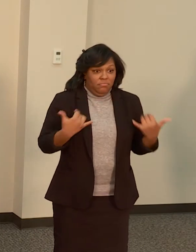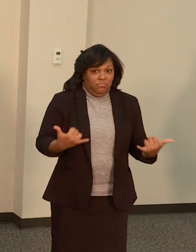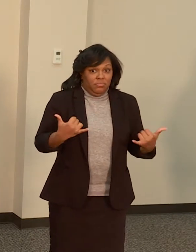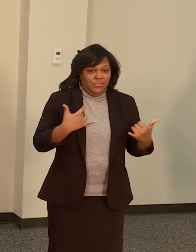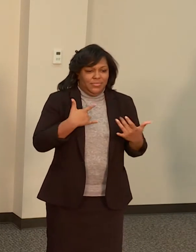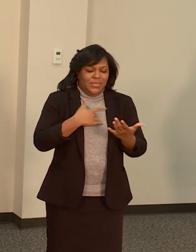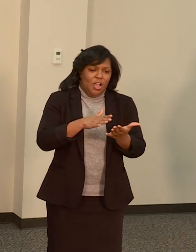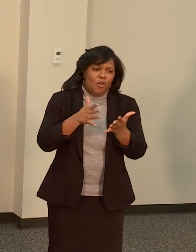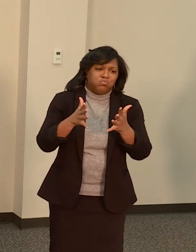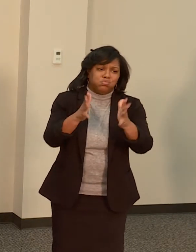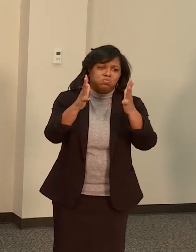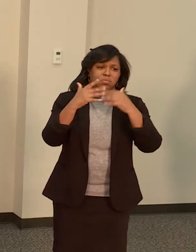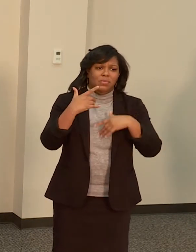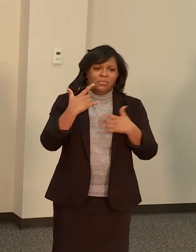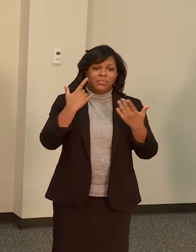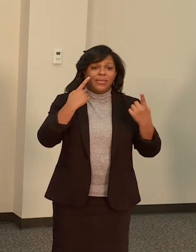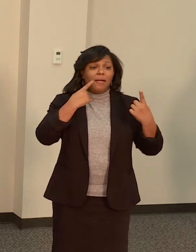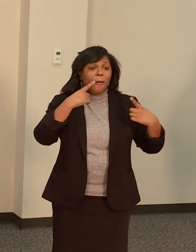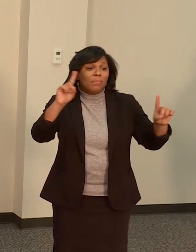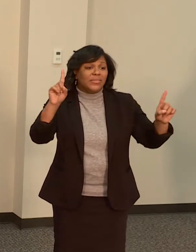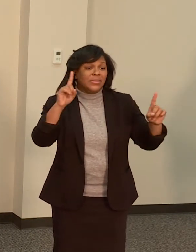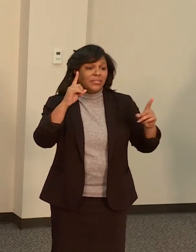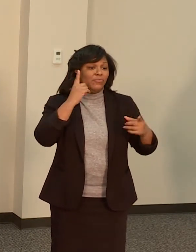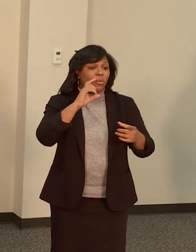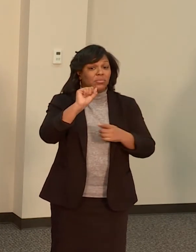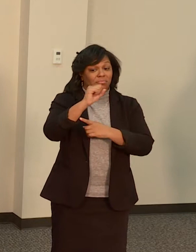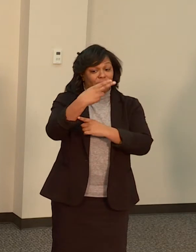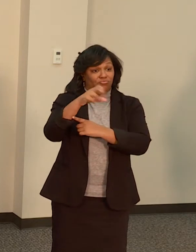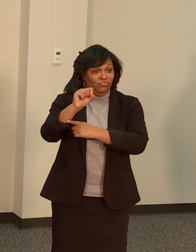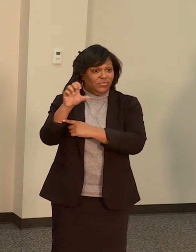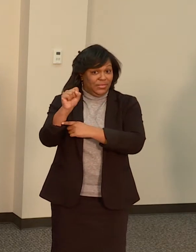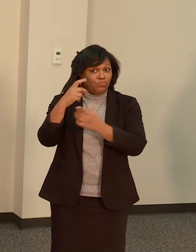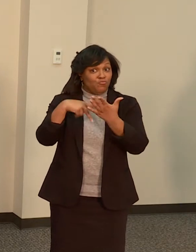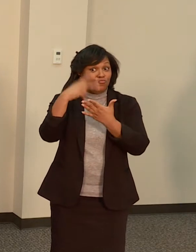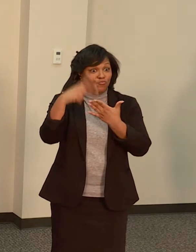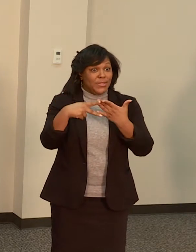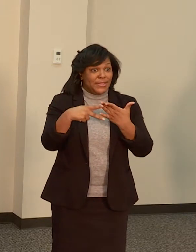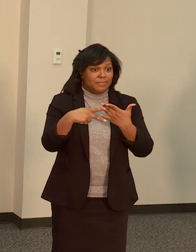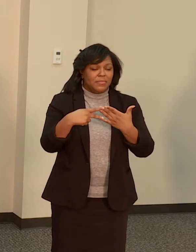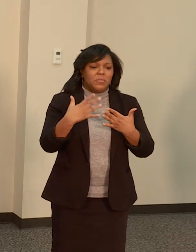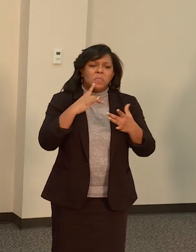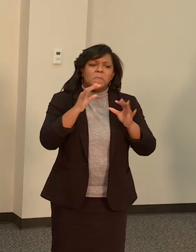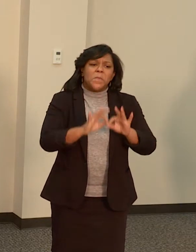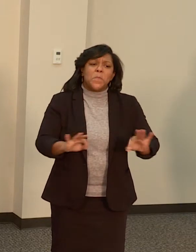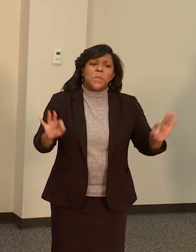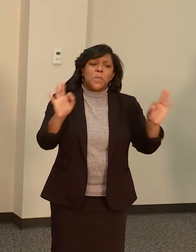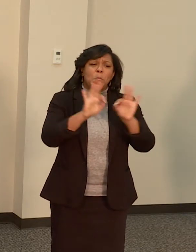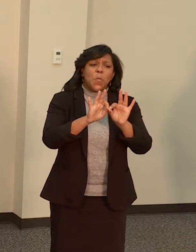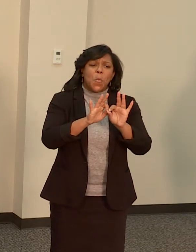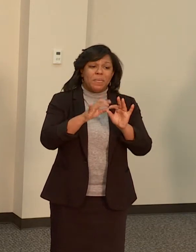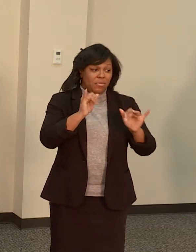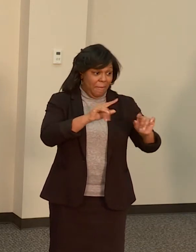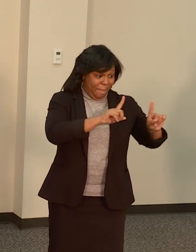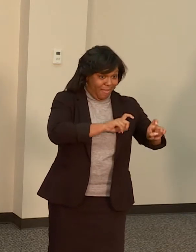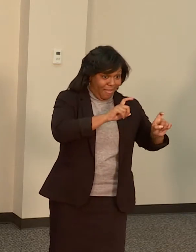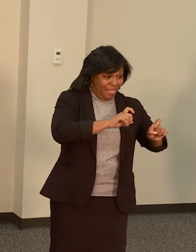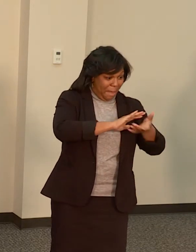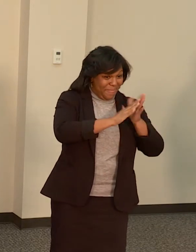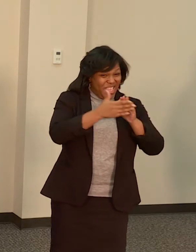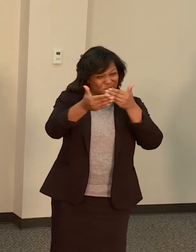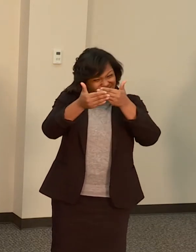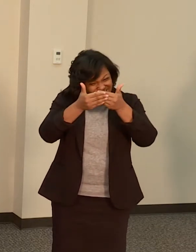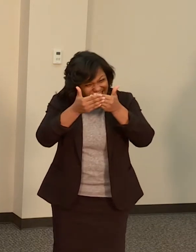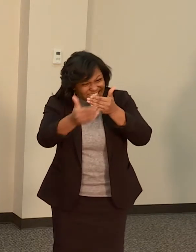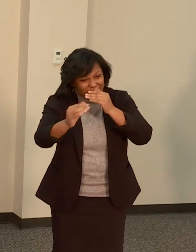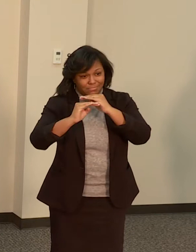Schools pilot program and more importantly to celebrate making this into a permanent part of our work as